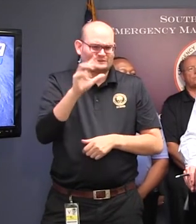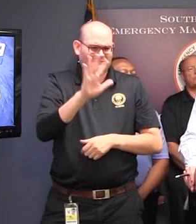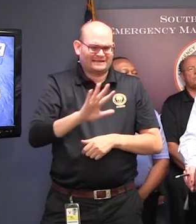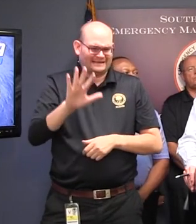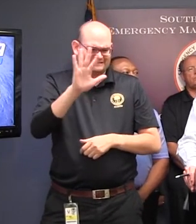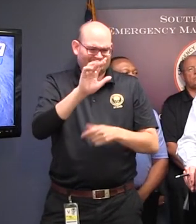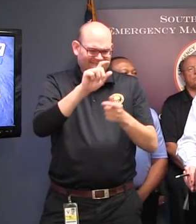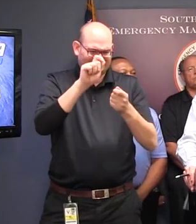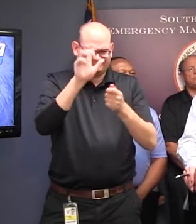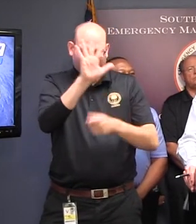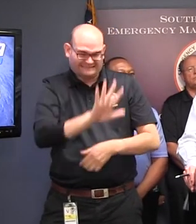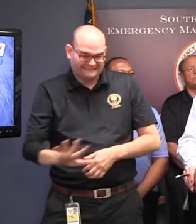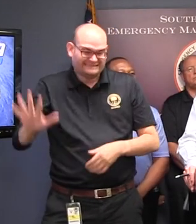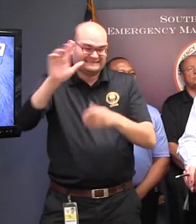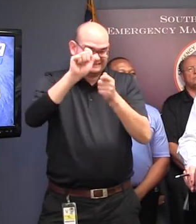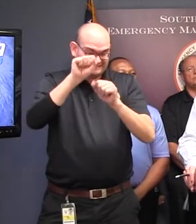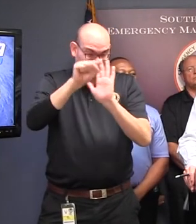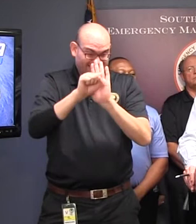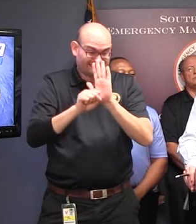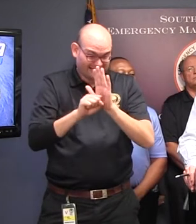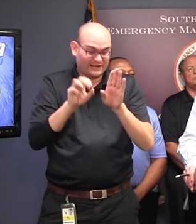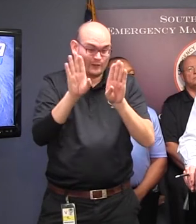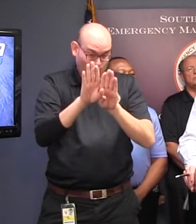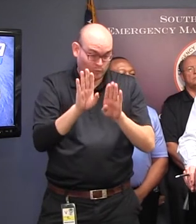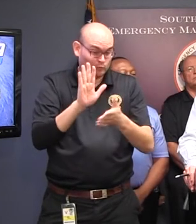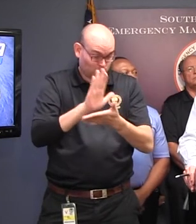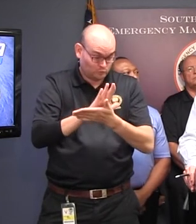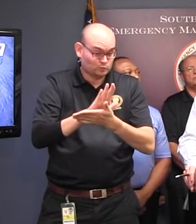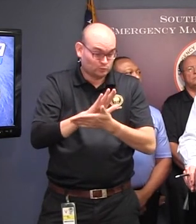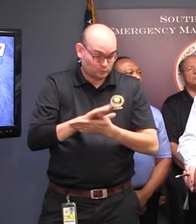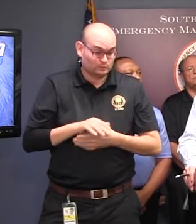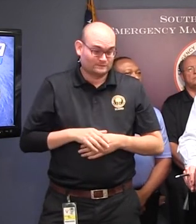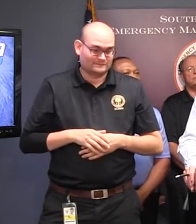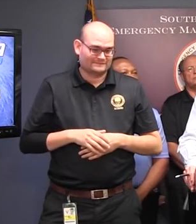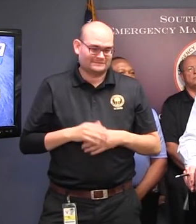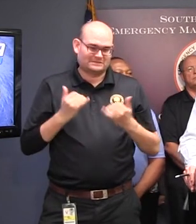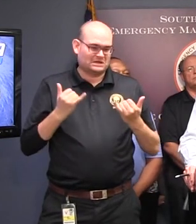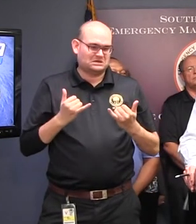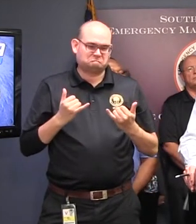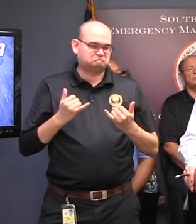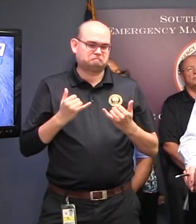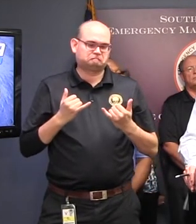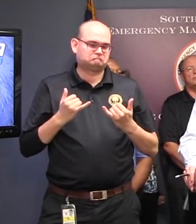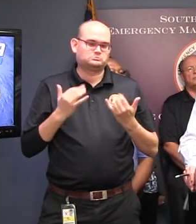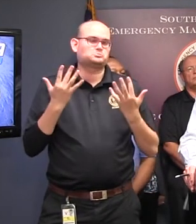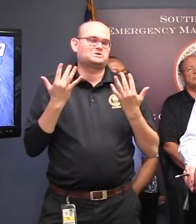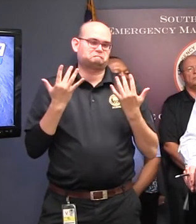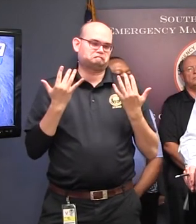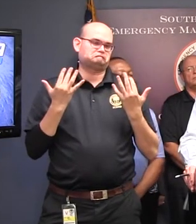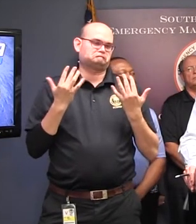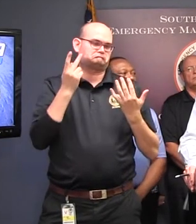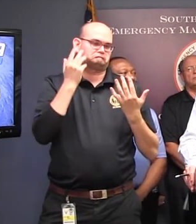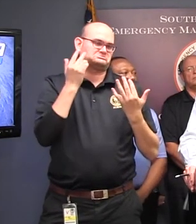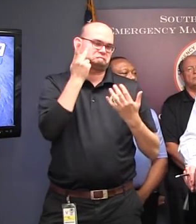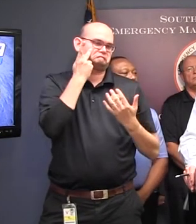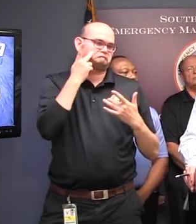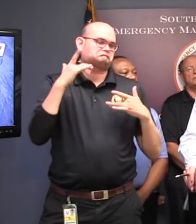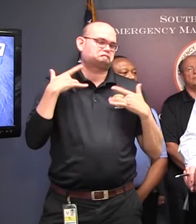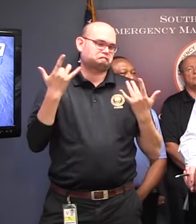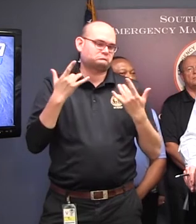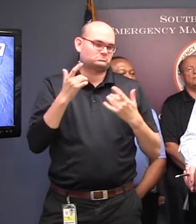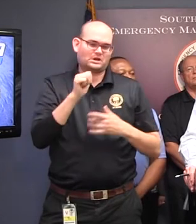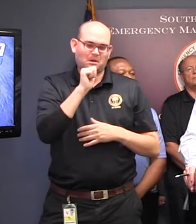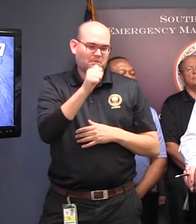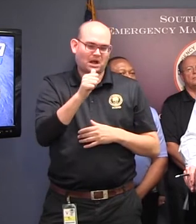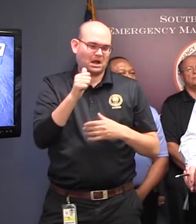closing schools in South Carolina. We do not think we need to do that now, so I'm not going to do that. The